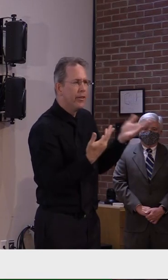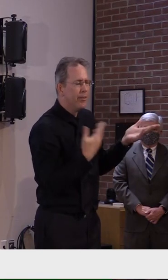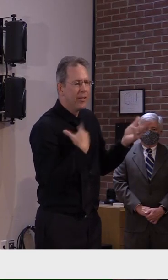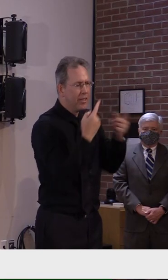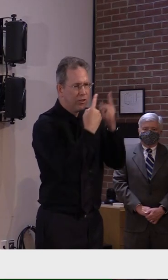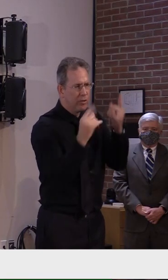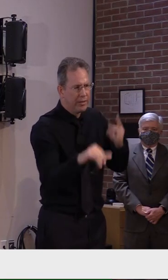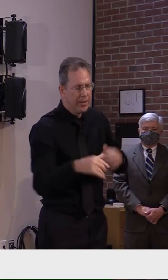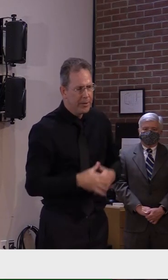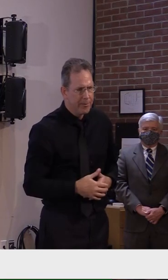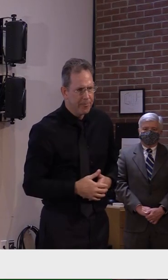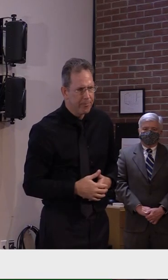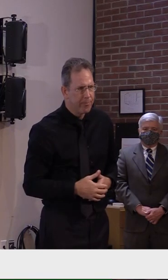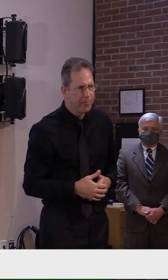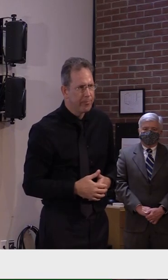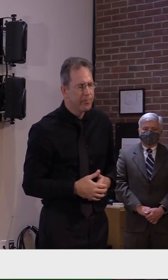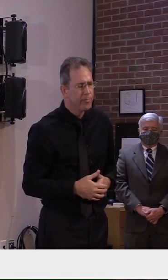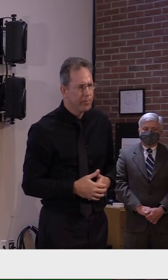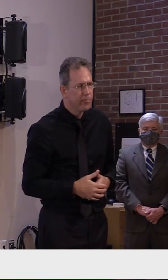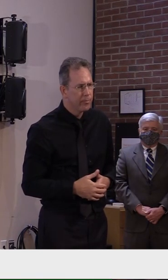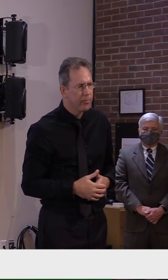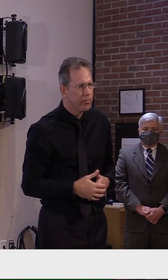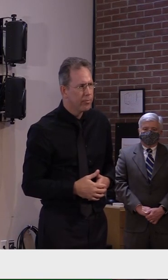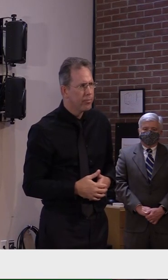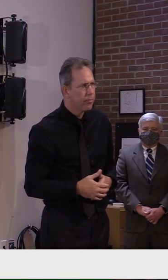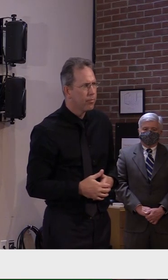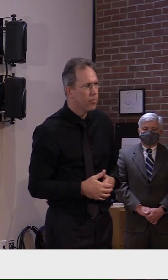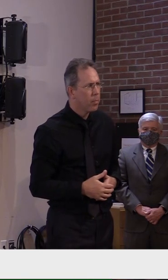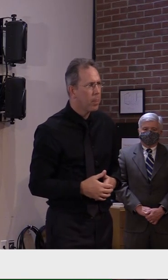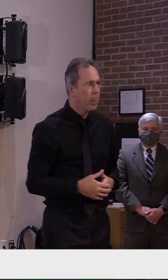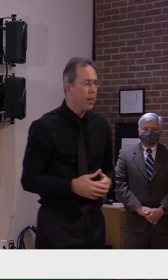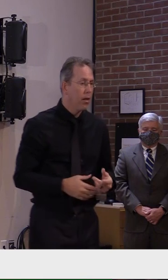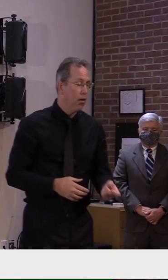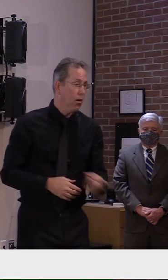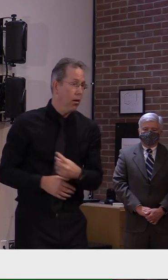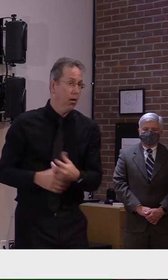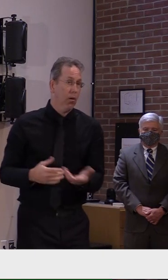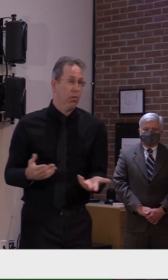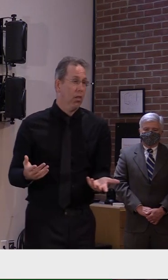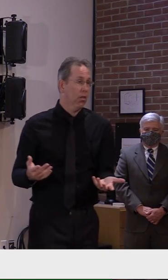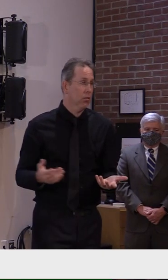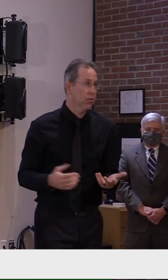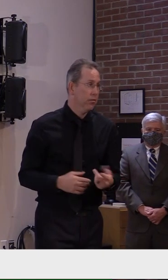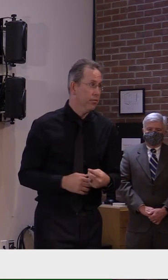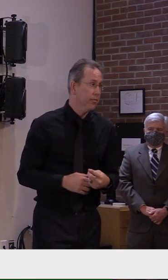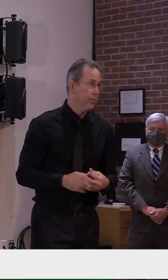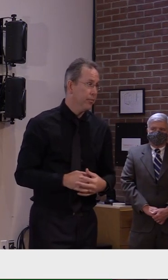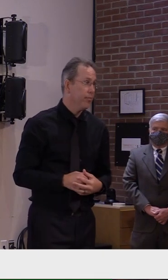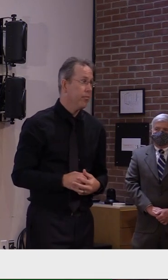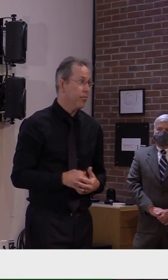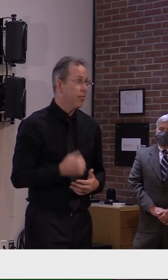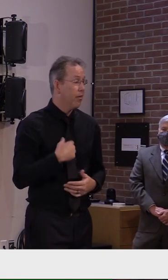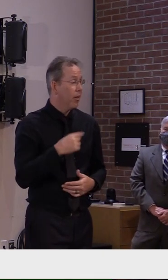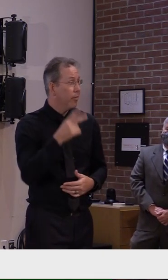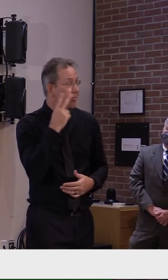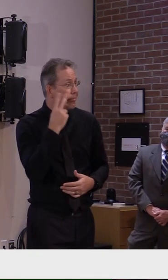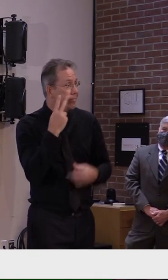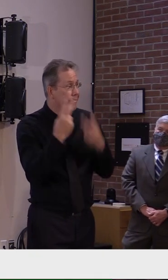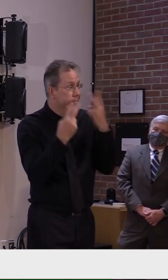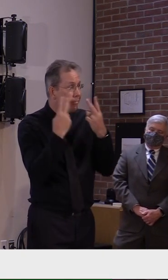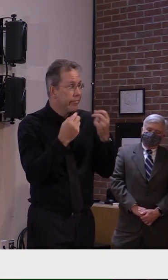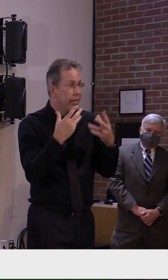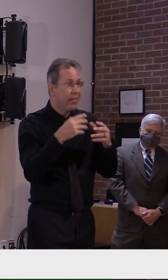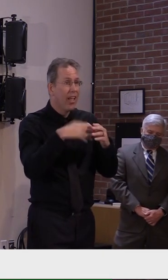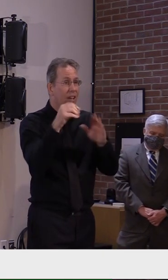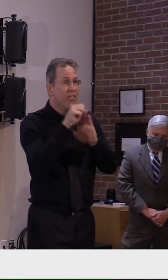well anecdotally too we're uh we're seeing a lot of a lot of out of state plays from as far away as